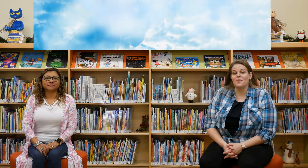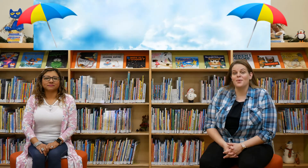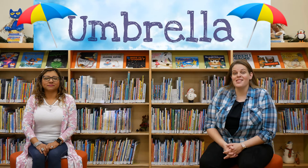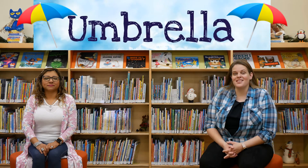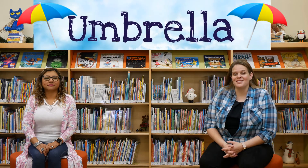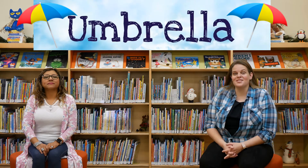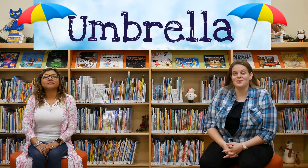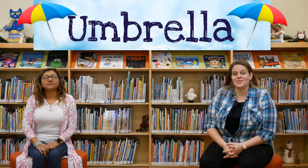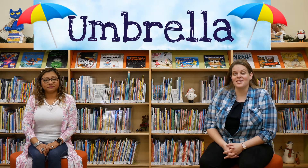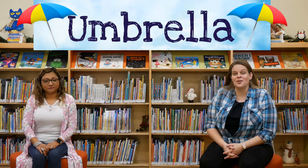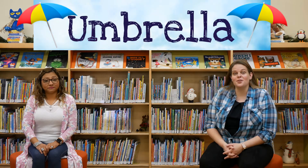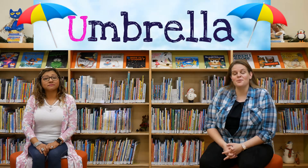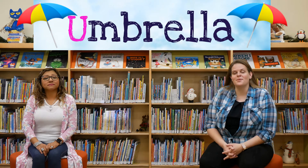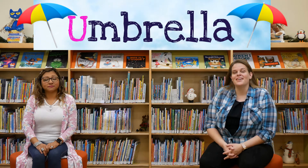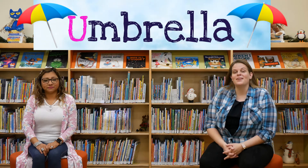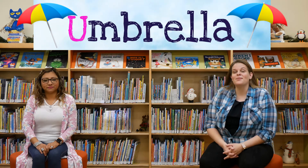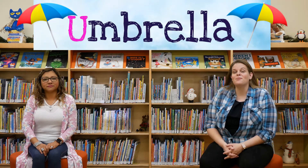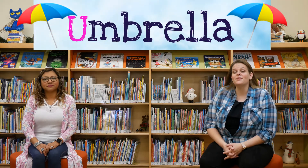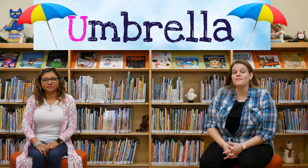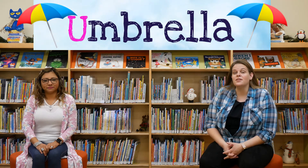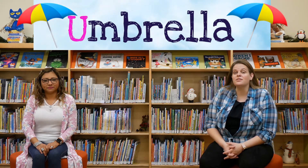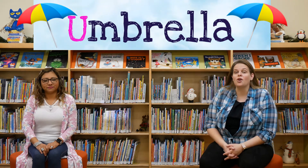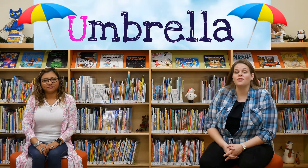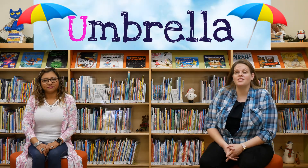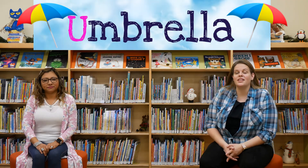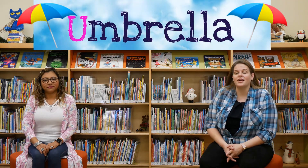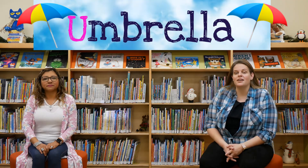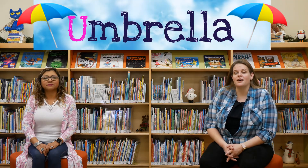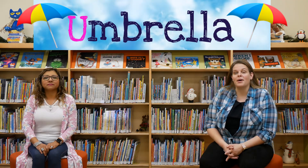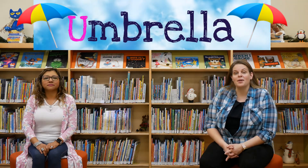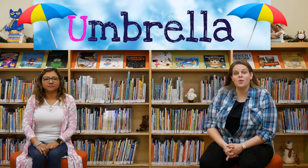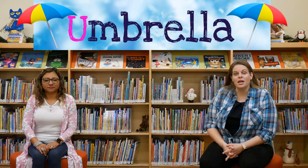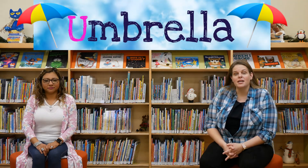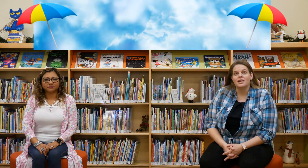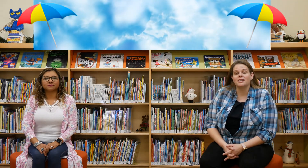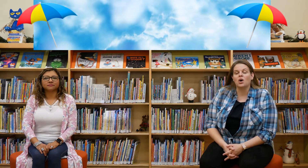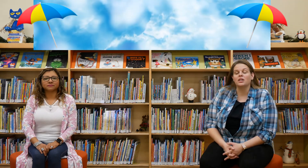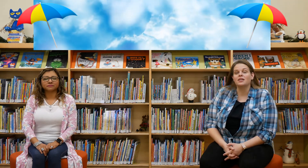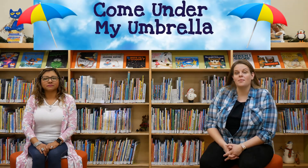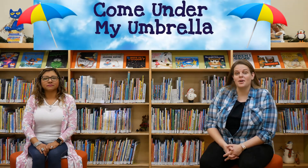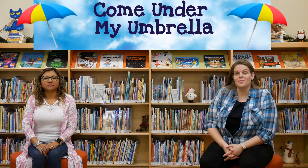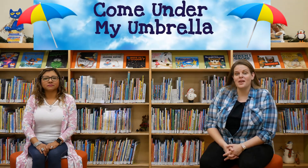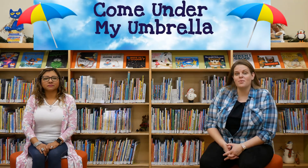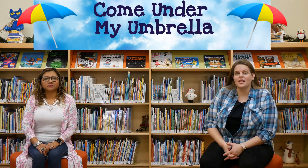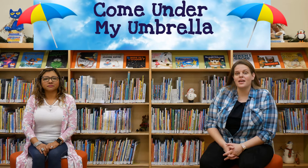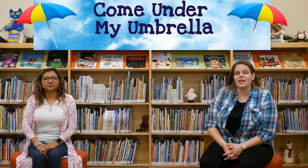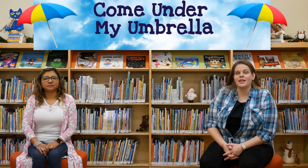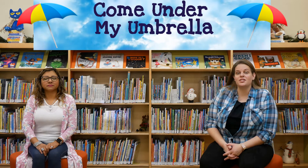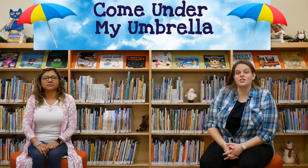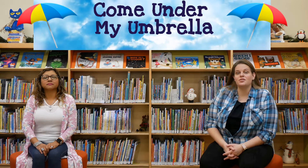Umbrella starts with the letter U. We have a really fun song for you today about an umbrella. It's called Come Under My Umbrella and it's to the